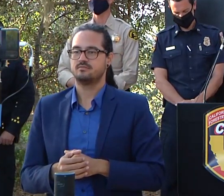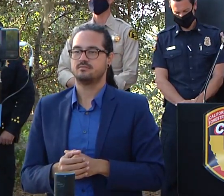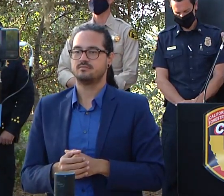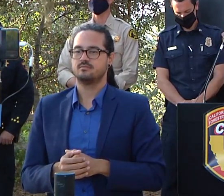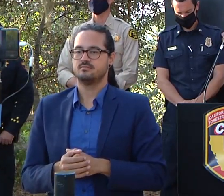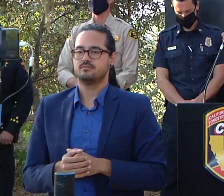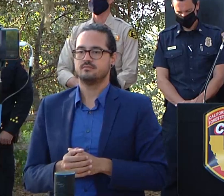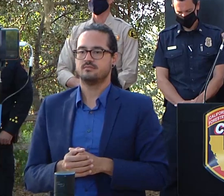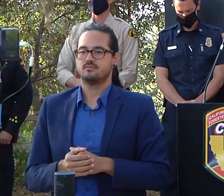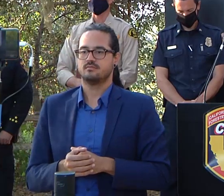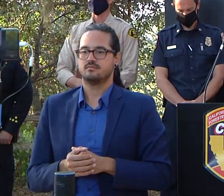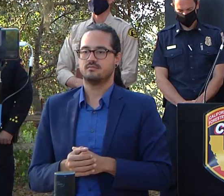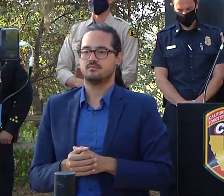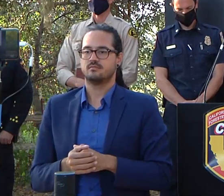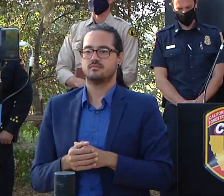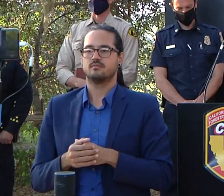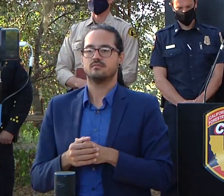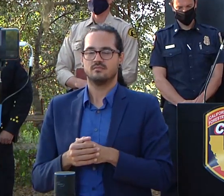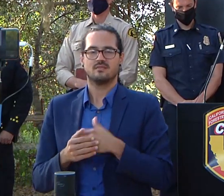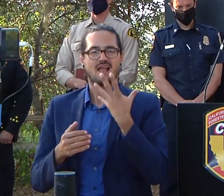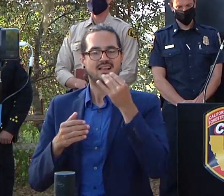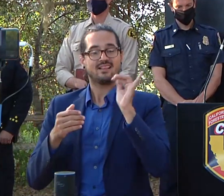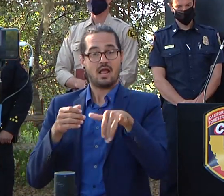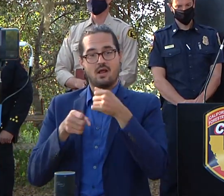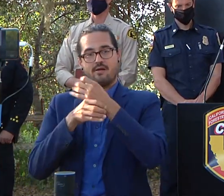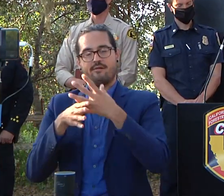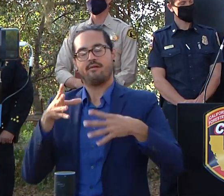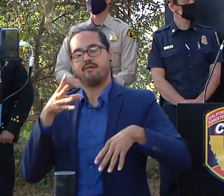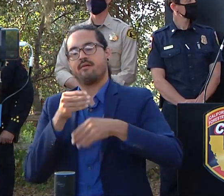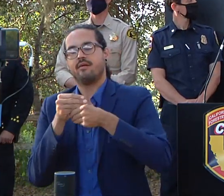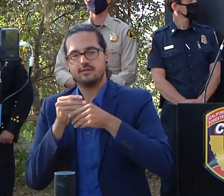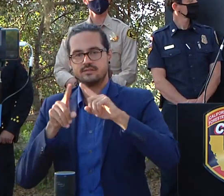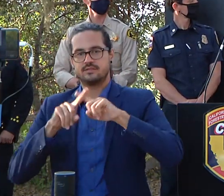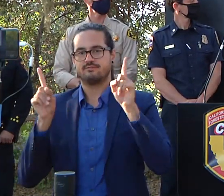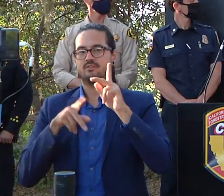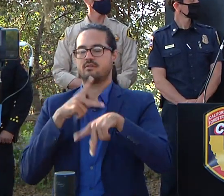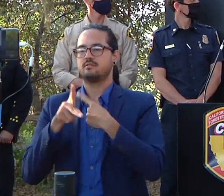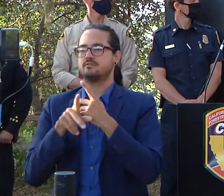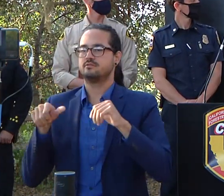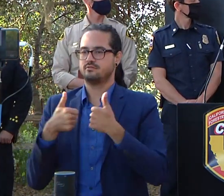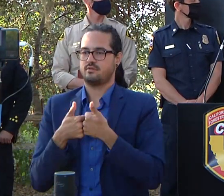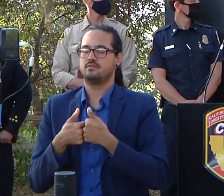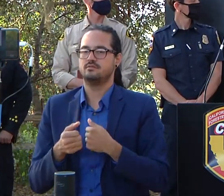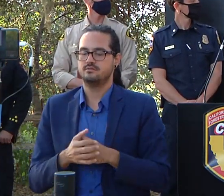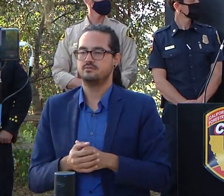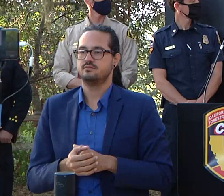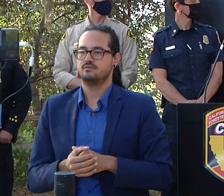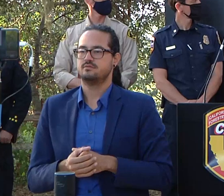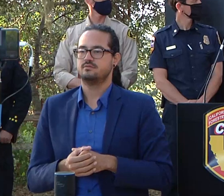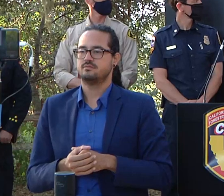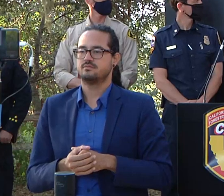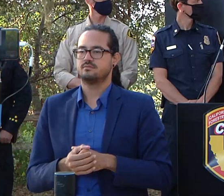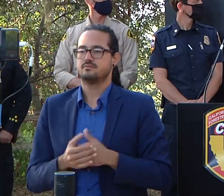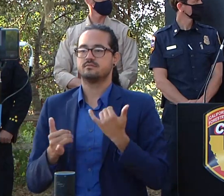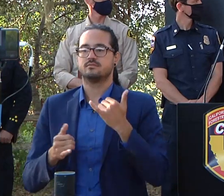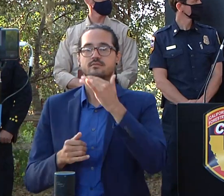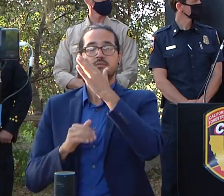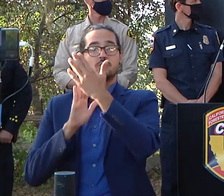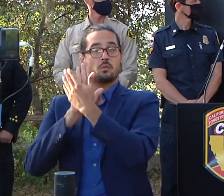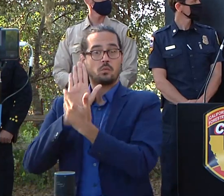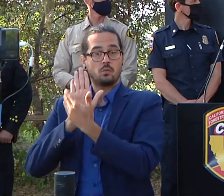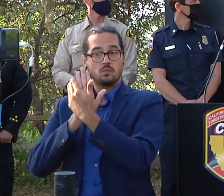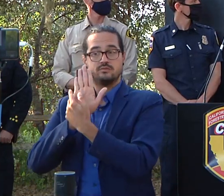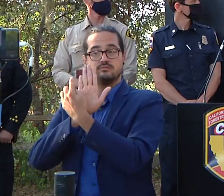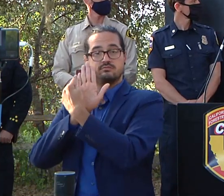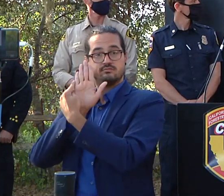and create a strategy to to take care of that uh that issue moving down the coast a lot of uh a lot of this